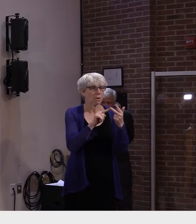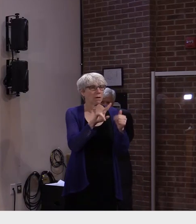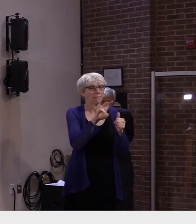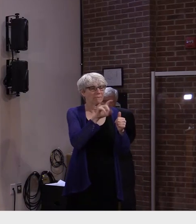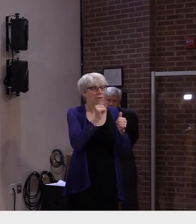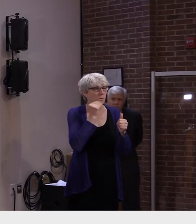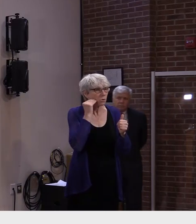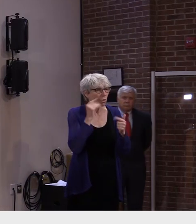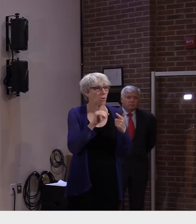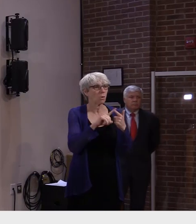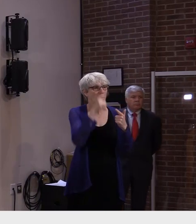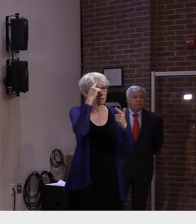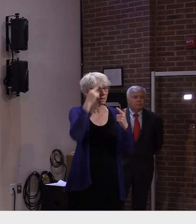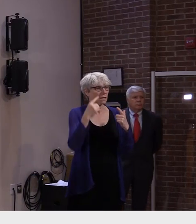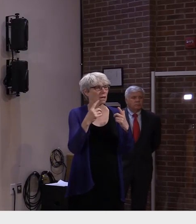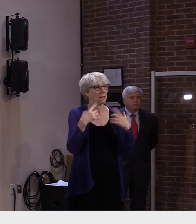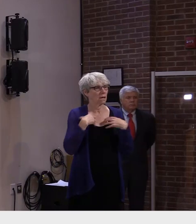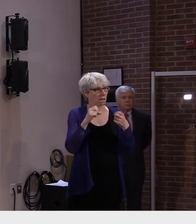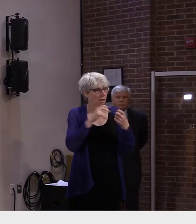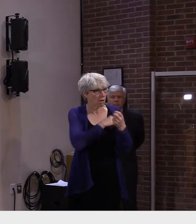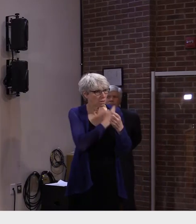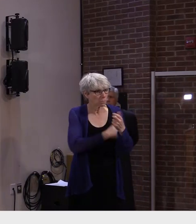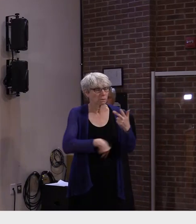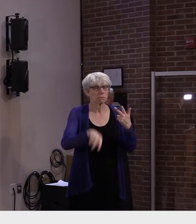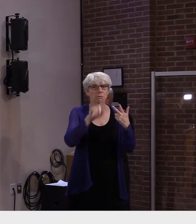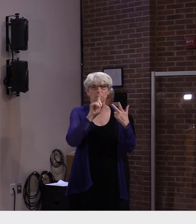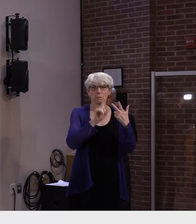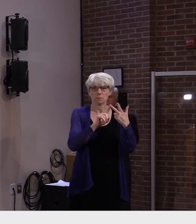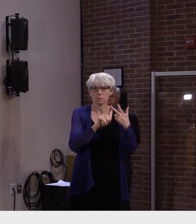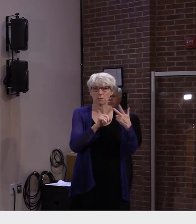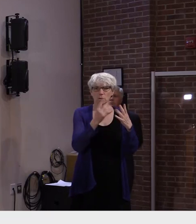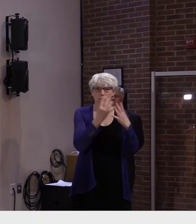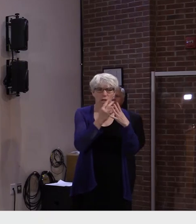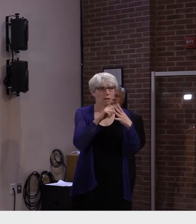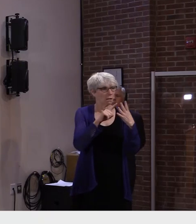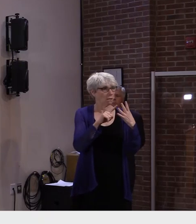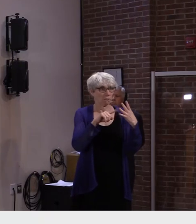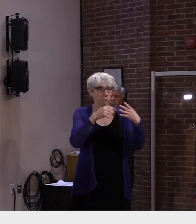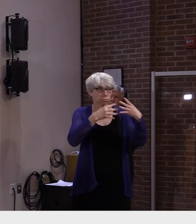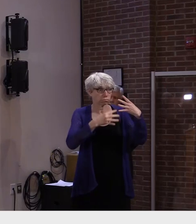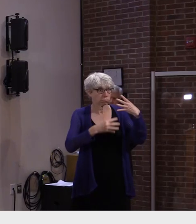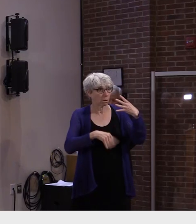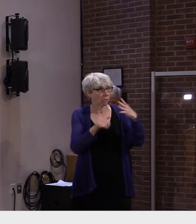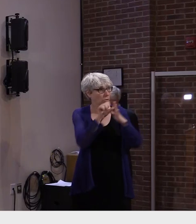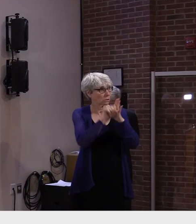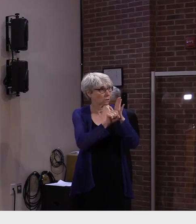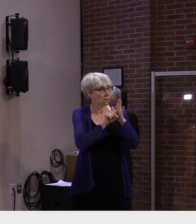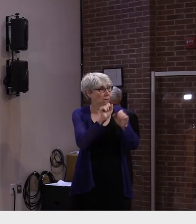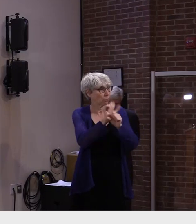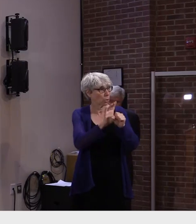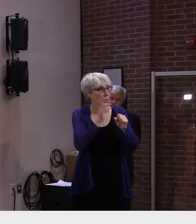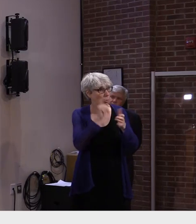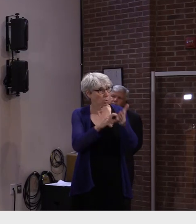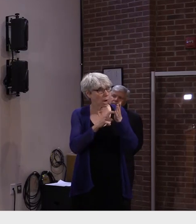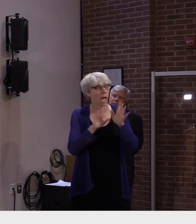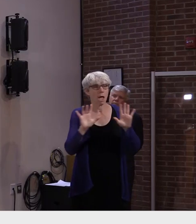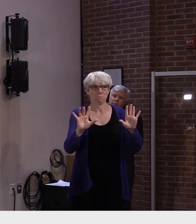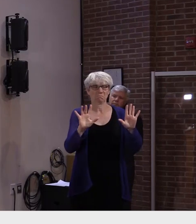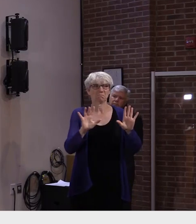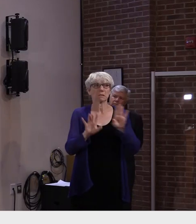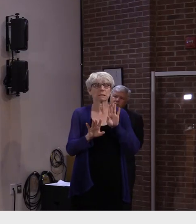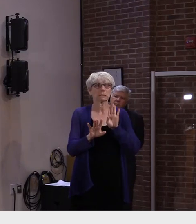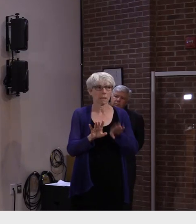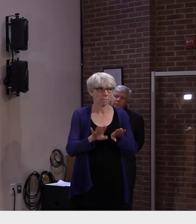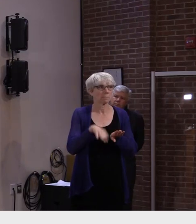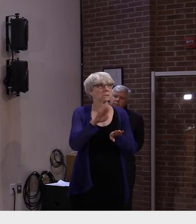Let's, we're going to take one step at a time. Again, we want to, and we believe that this, as Commissioner Pichak